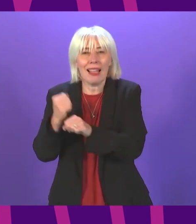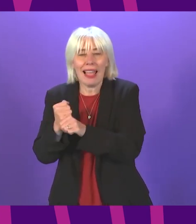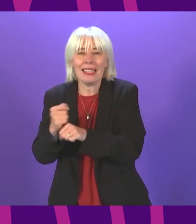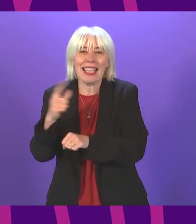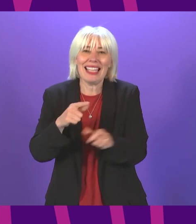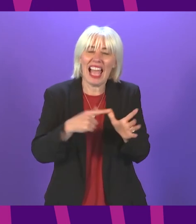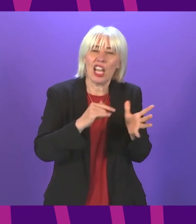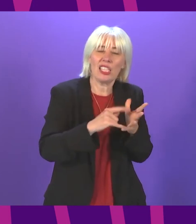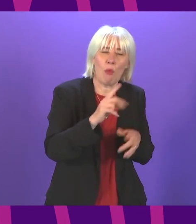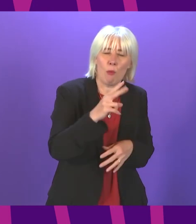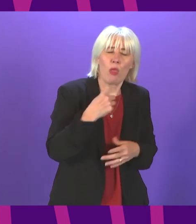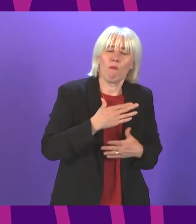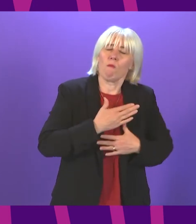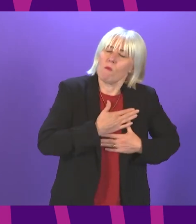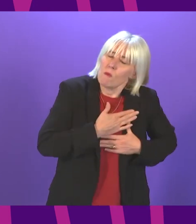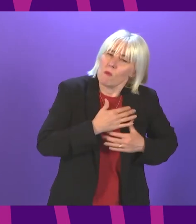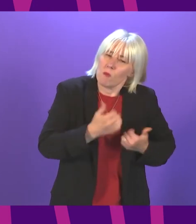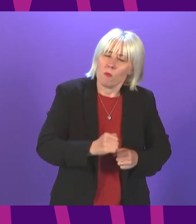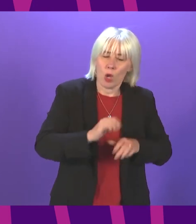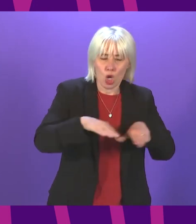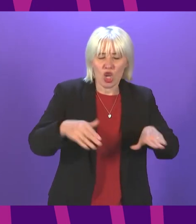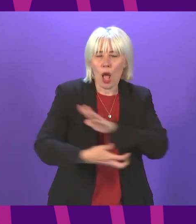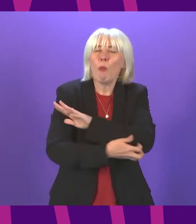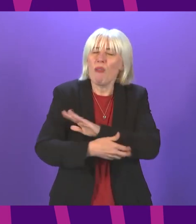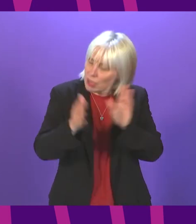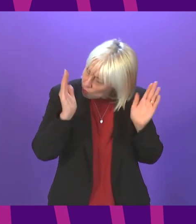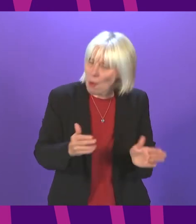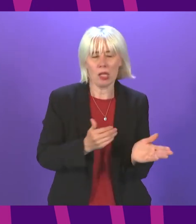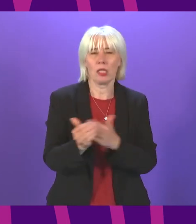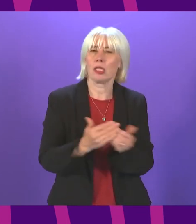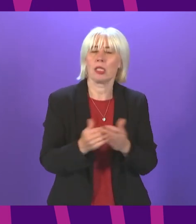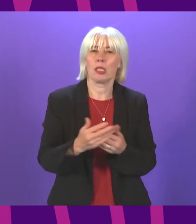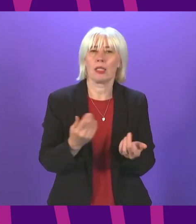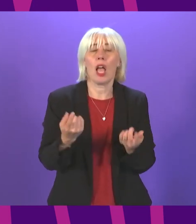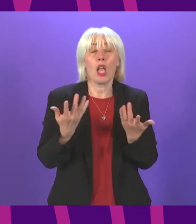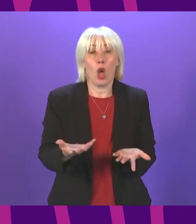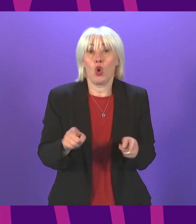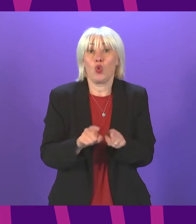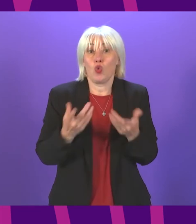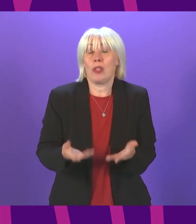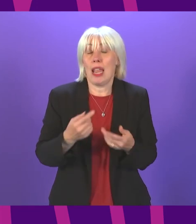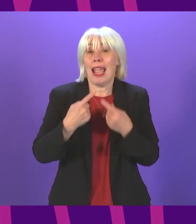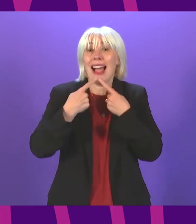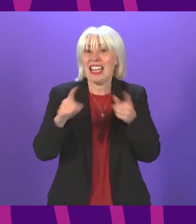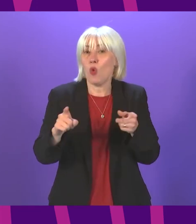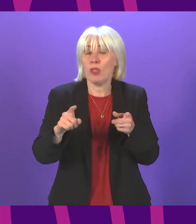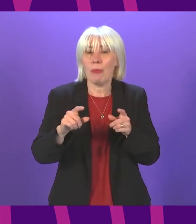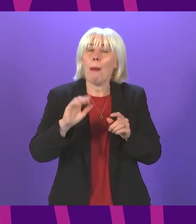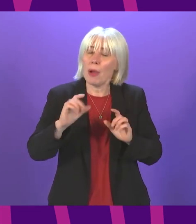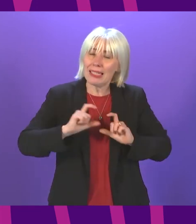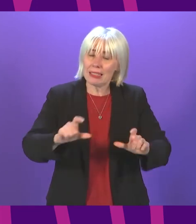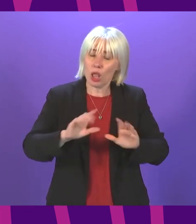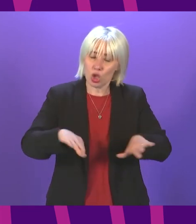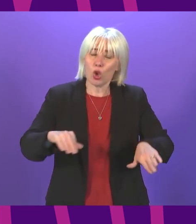passionately about the need to tackle child poverty and even with today's announcement we will still see children living in